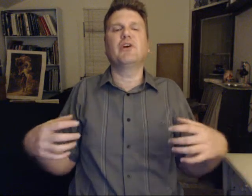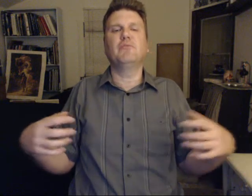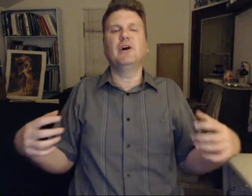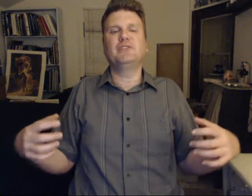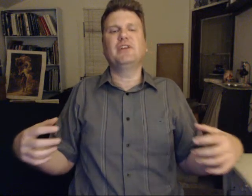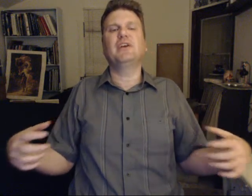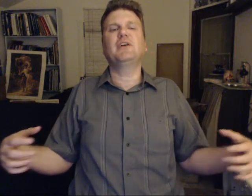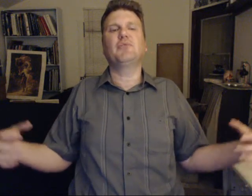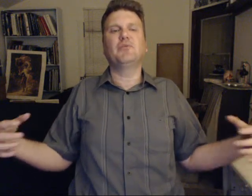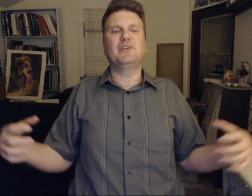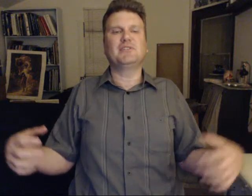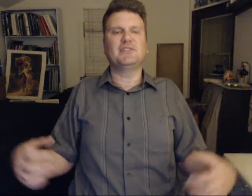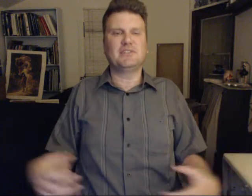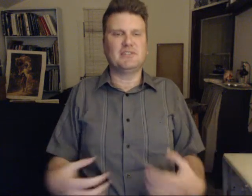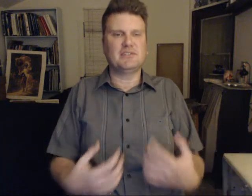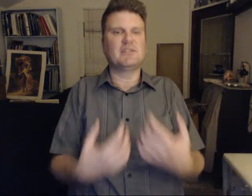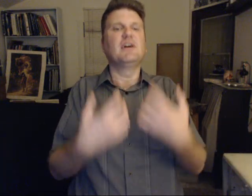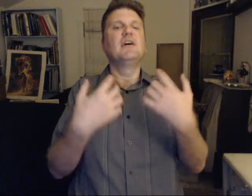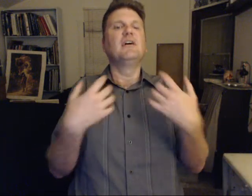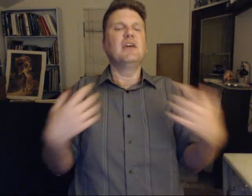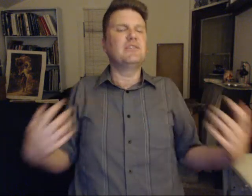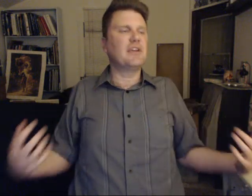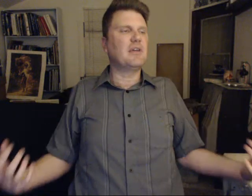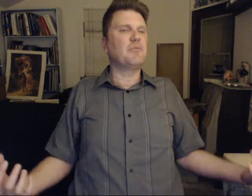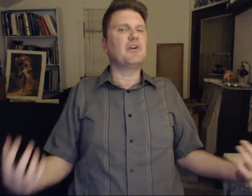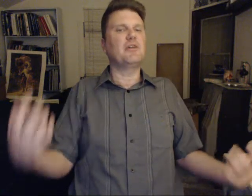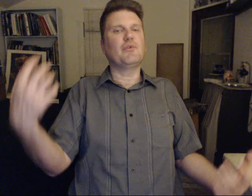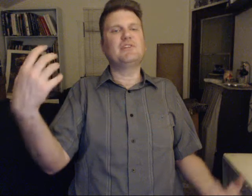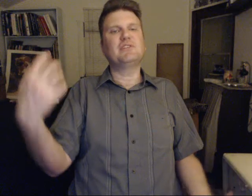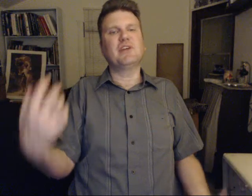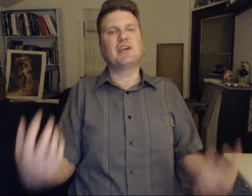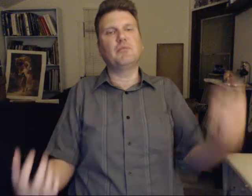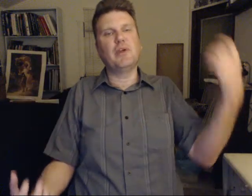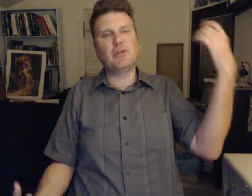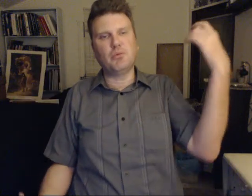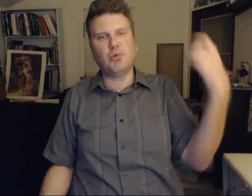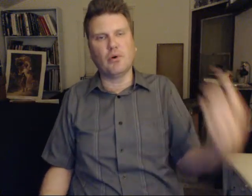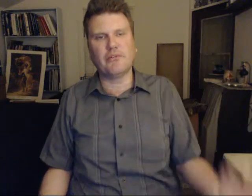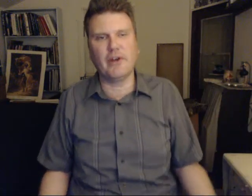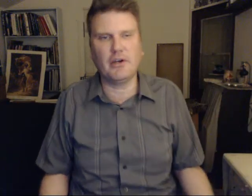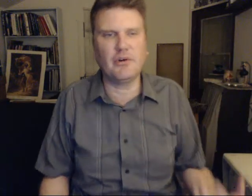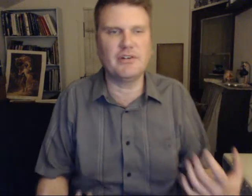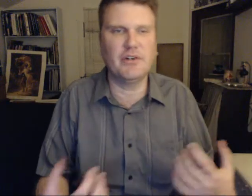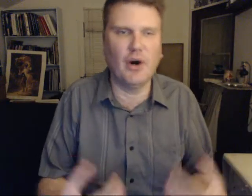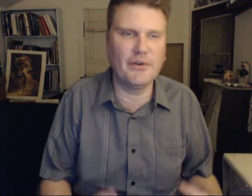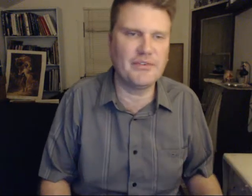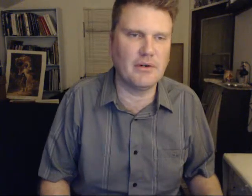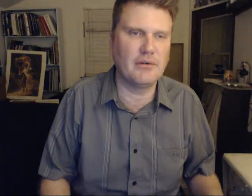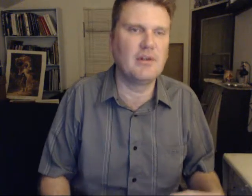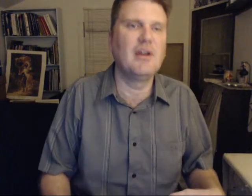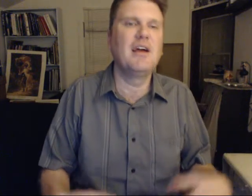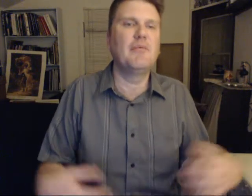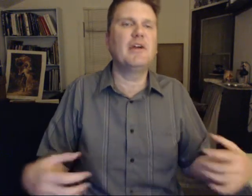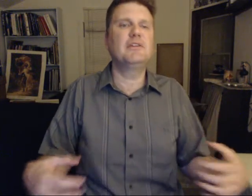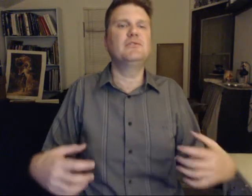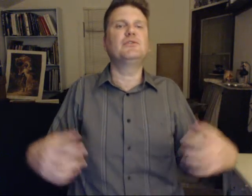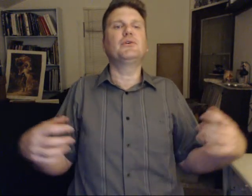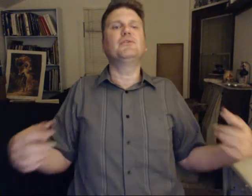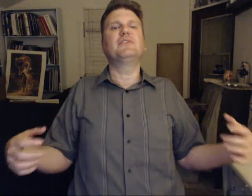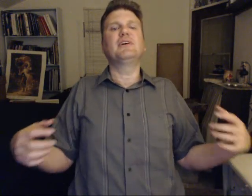much, and they can bring much assistance. Yes, they can bring in riches, and they can make you poor very quickly also. Many do choose this.